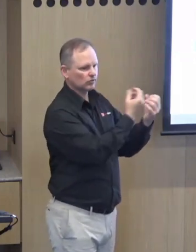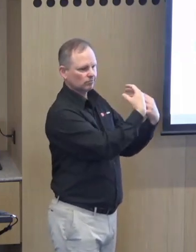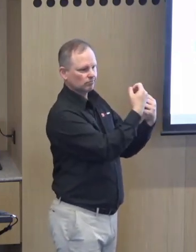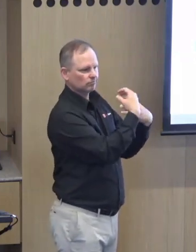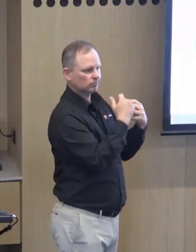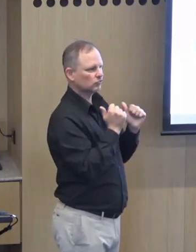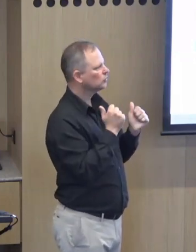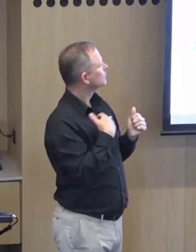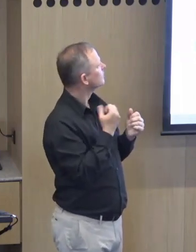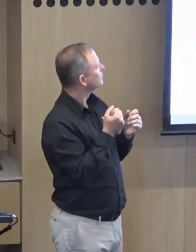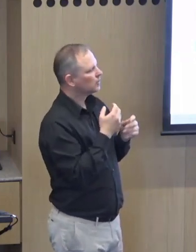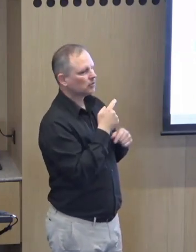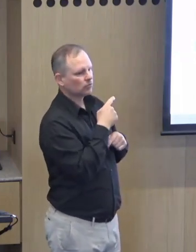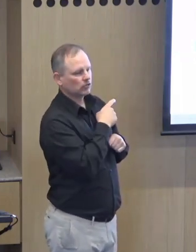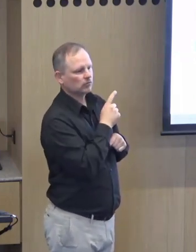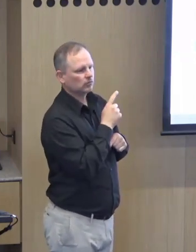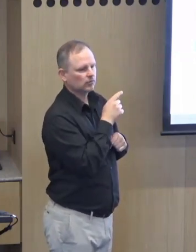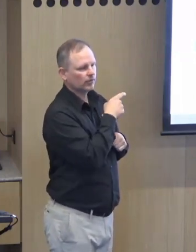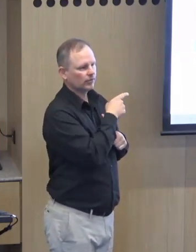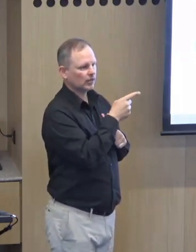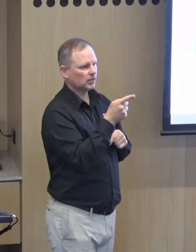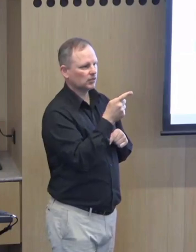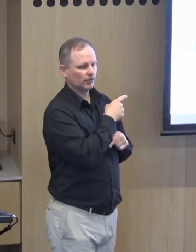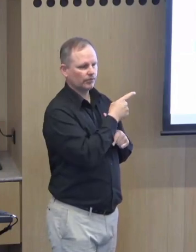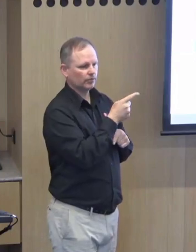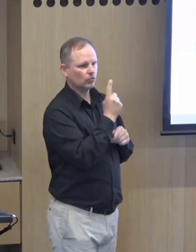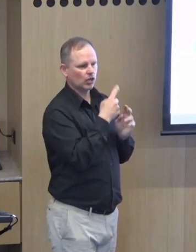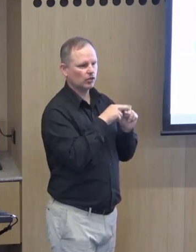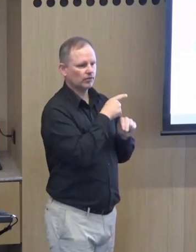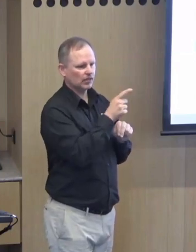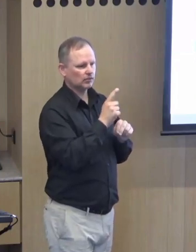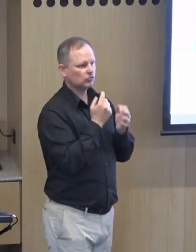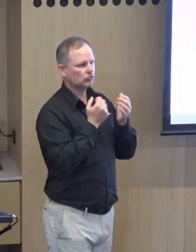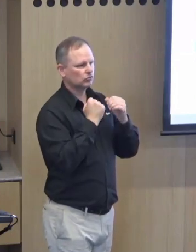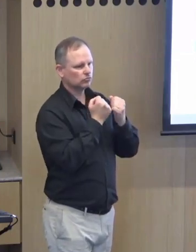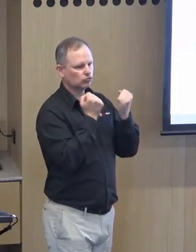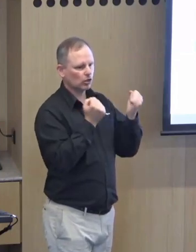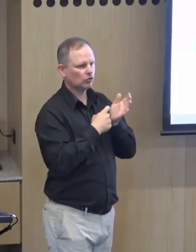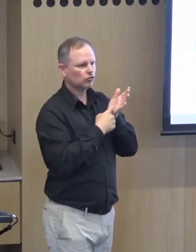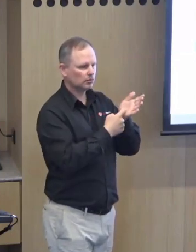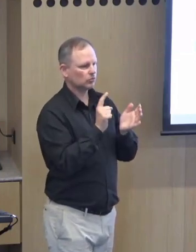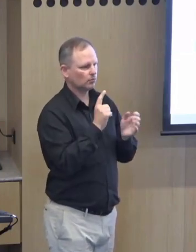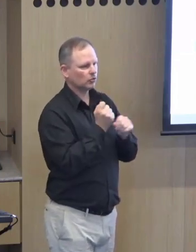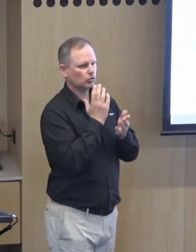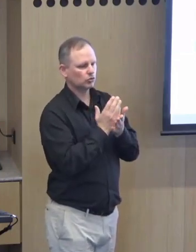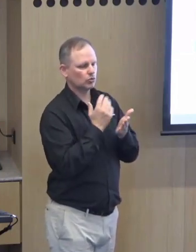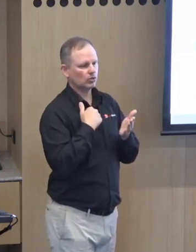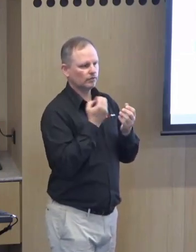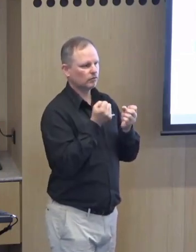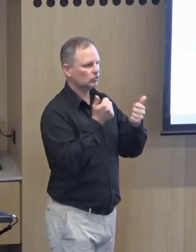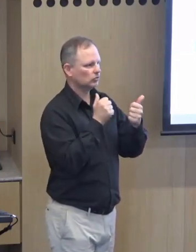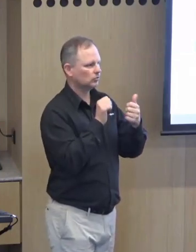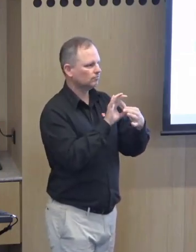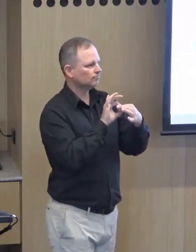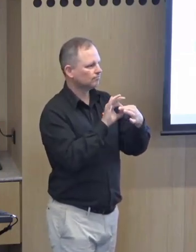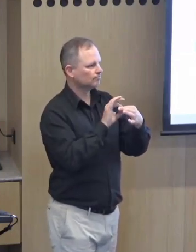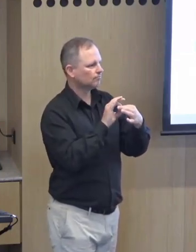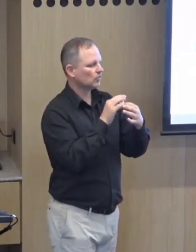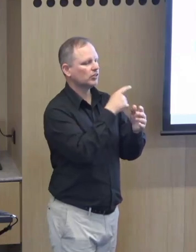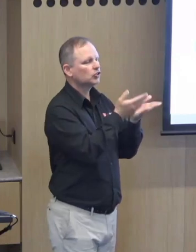provided some case studies and experiences about their work and one of the things that really they strongly recommended was